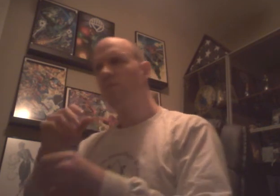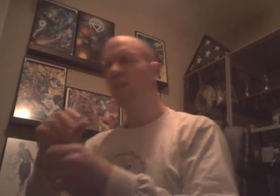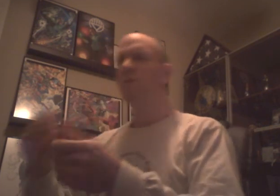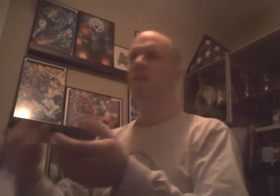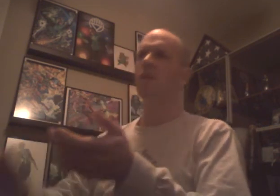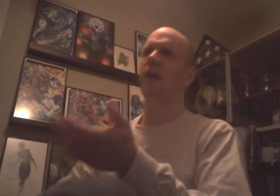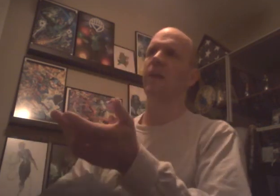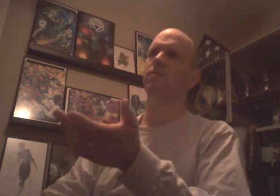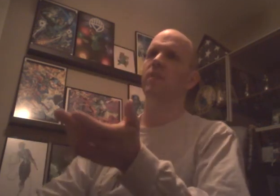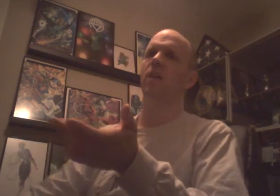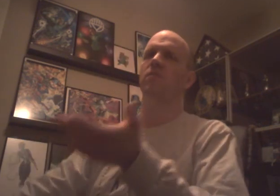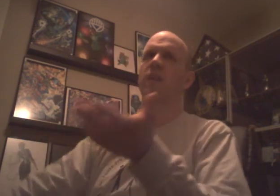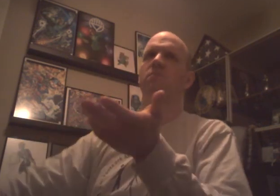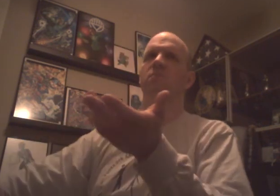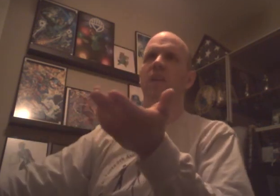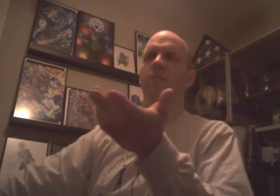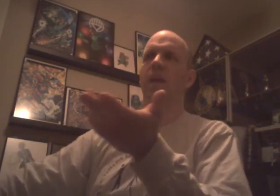It was like, okay. You know. Not bad.